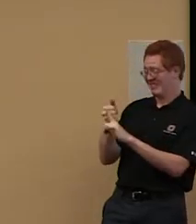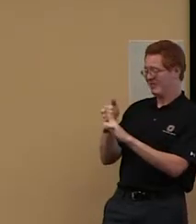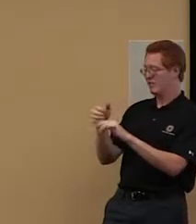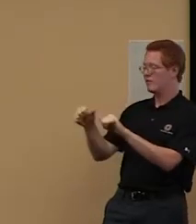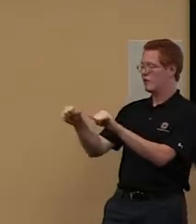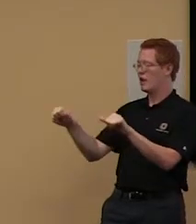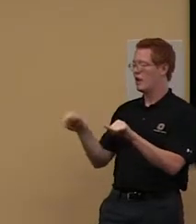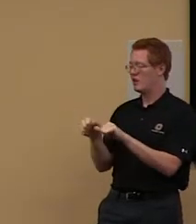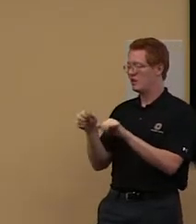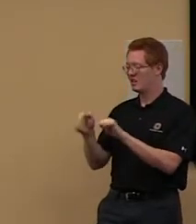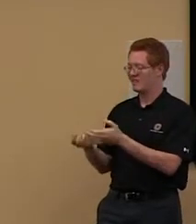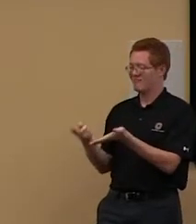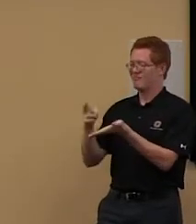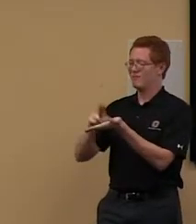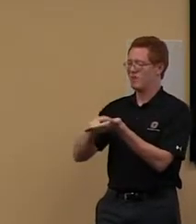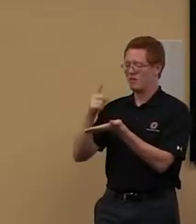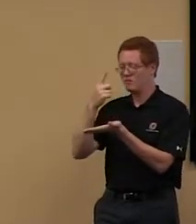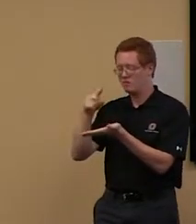sign up for.